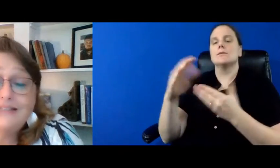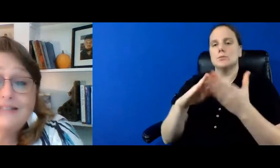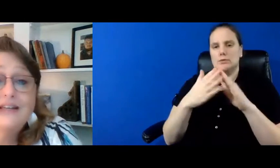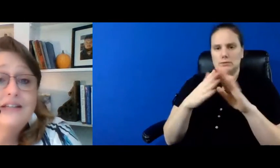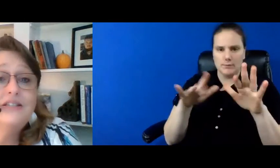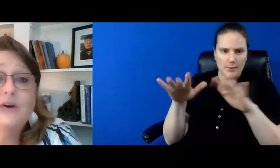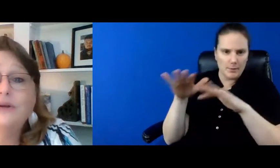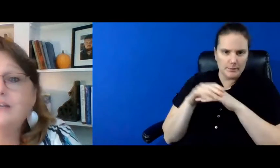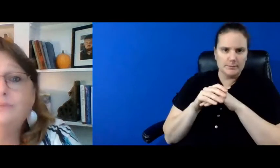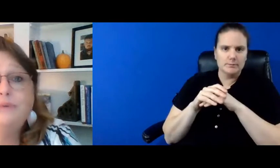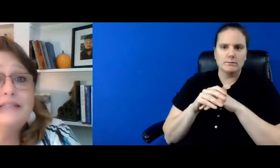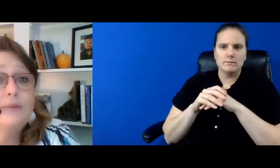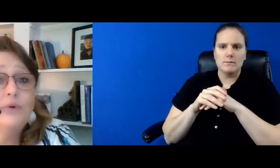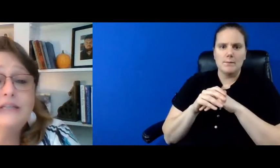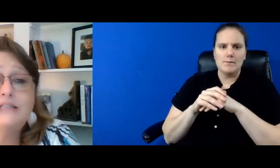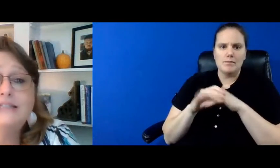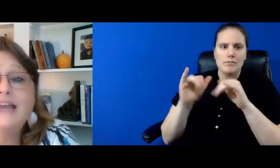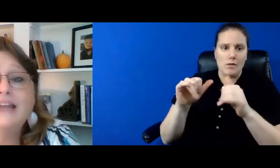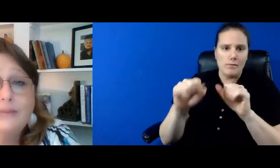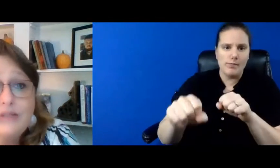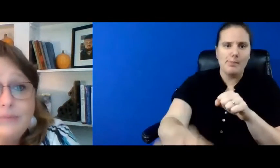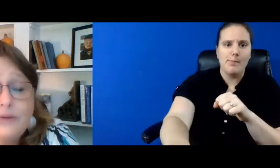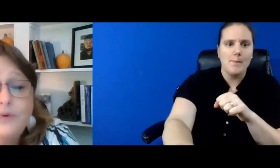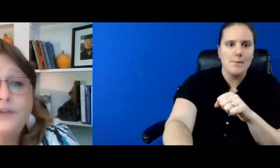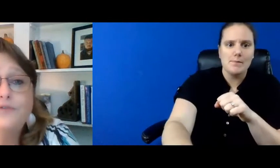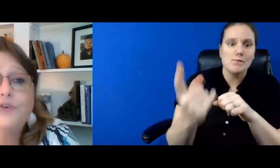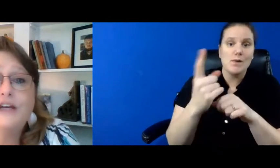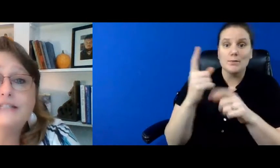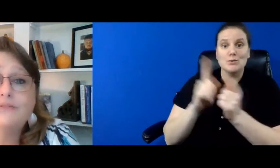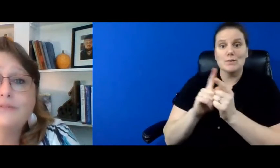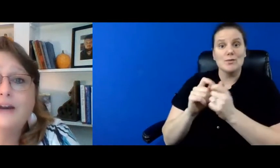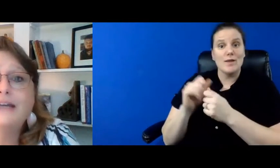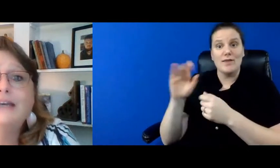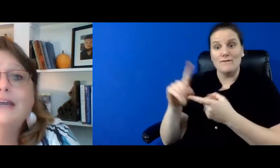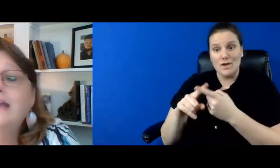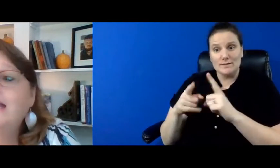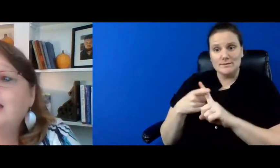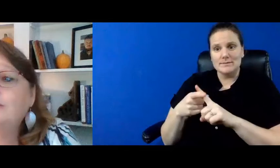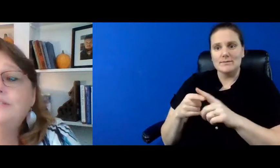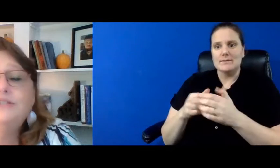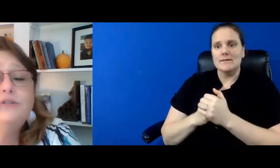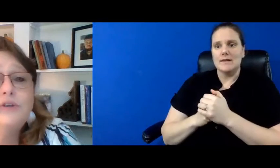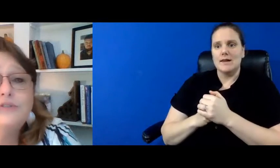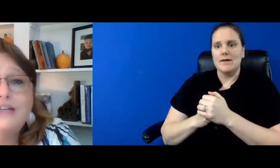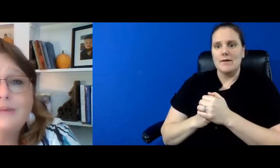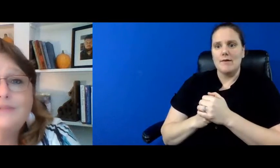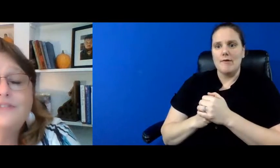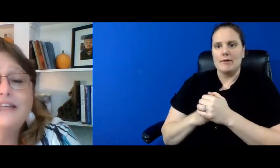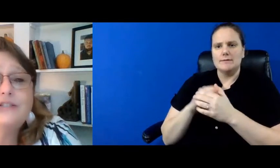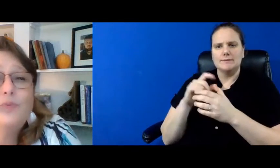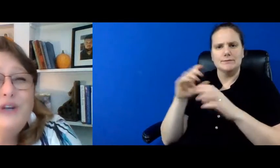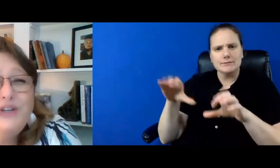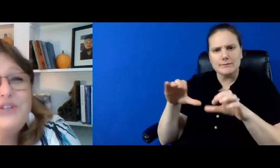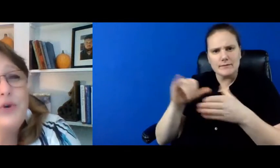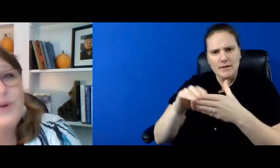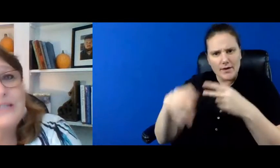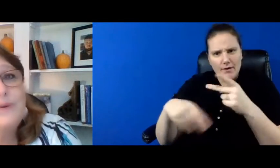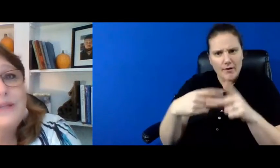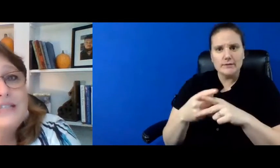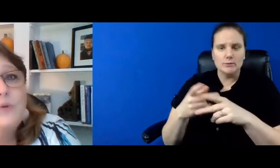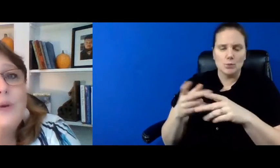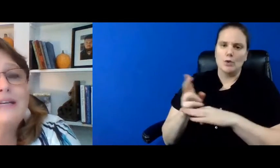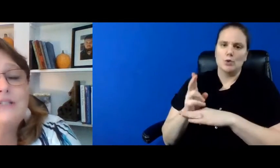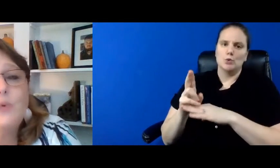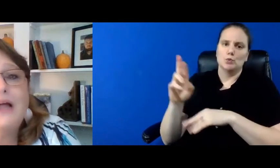activities so it could be someone to take them to meet with their friends right to do those types of things we use our